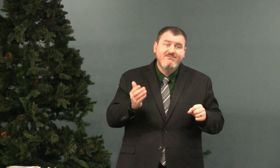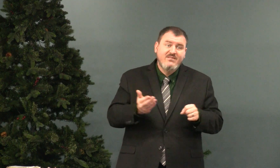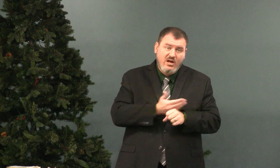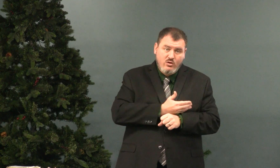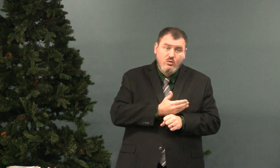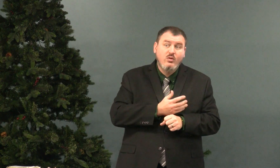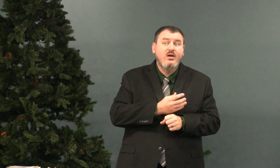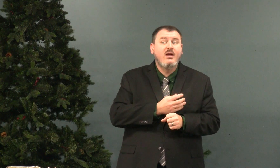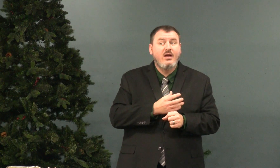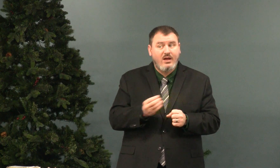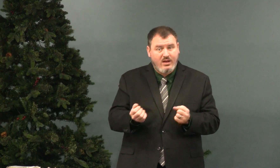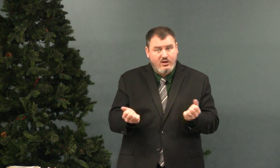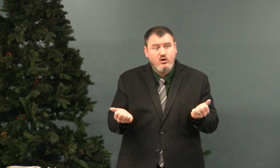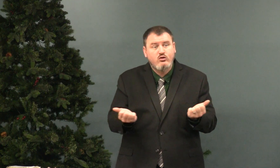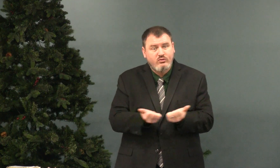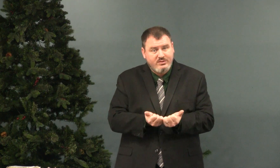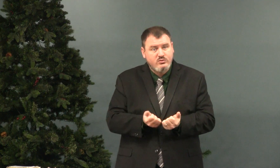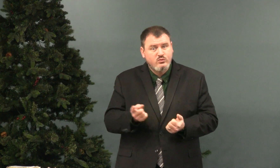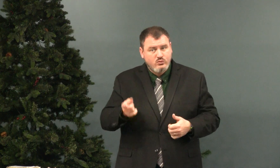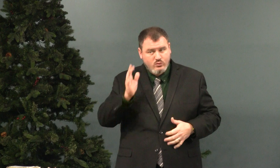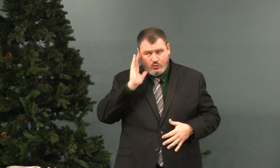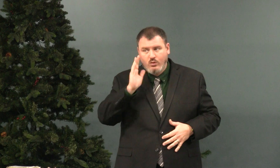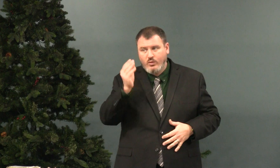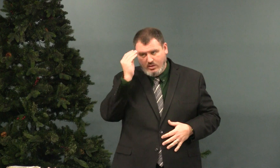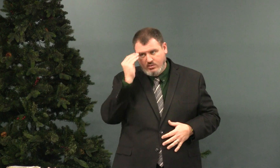You're going to get fired and get arrested.